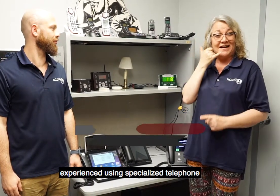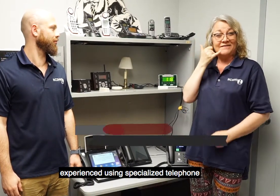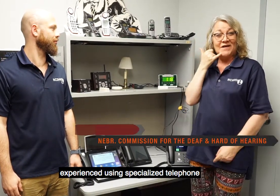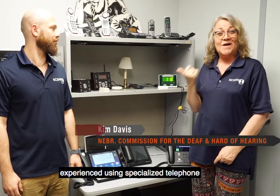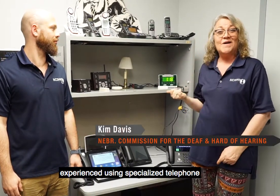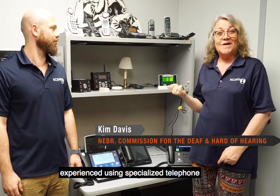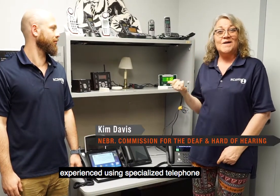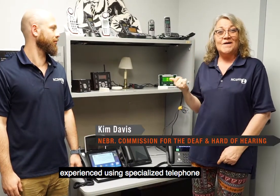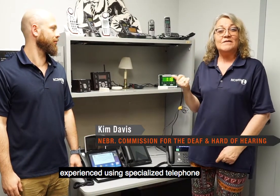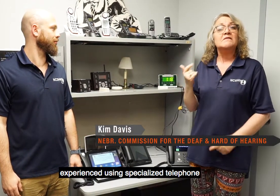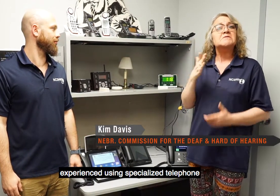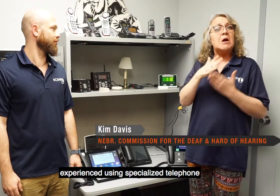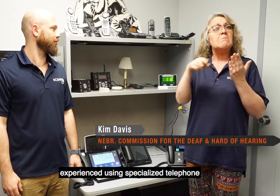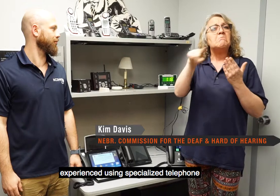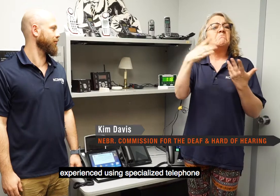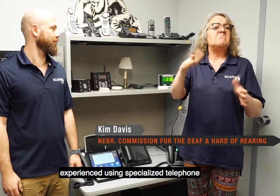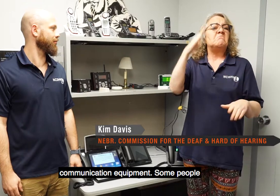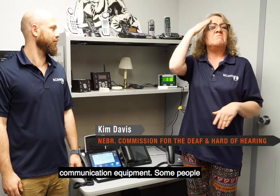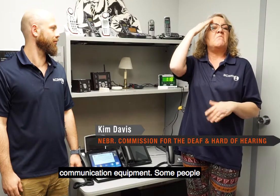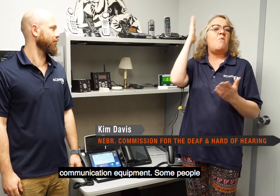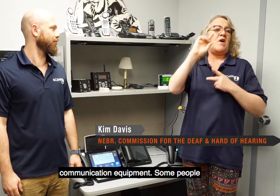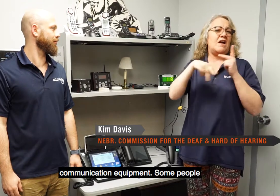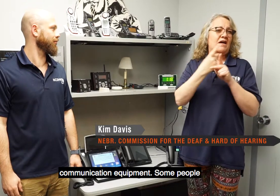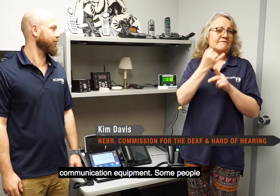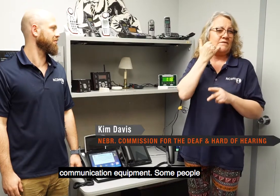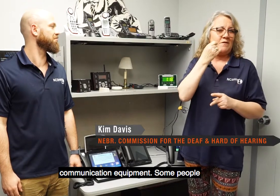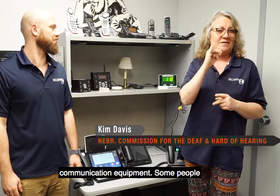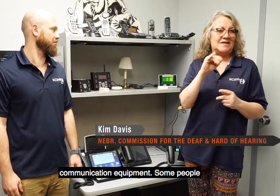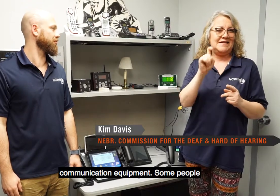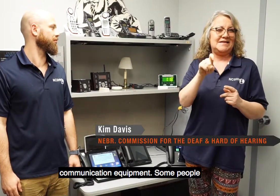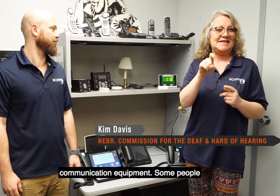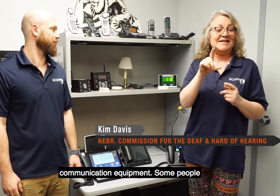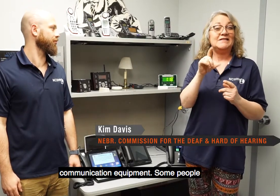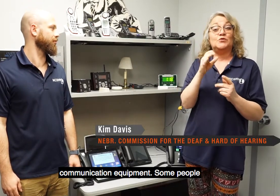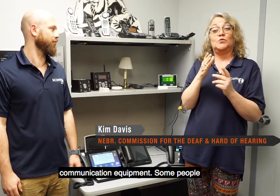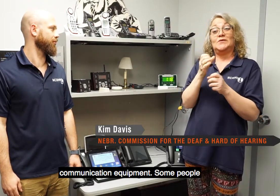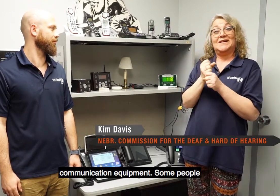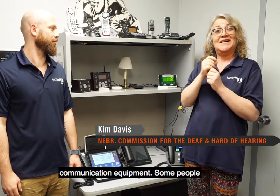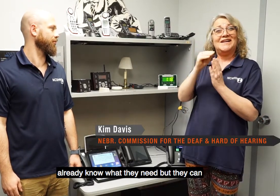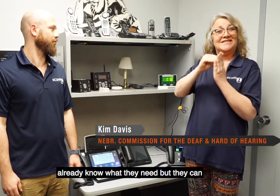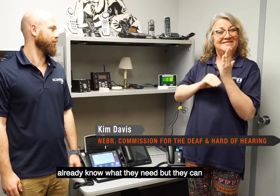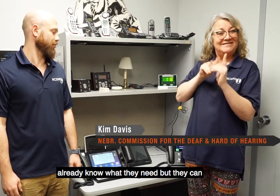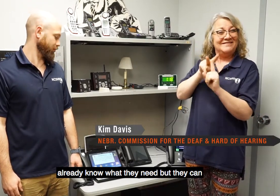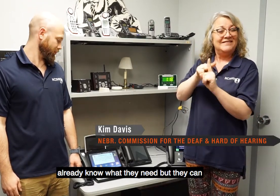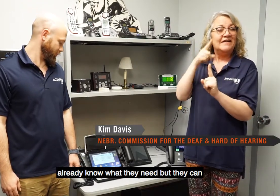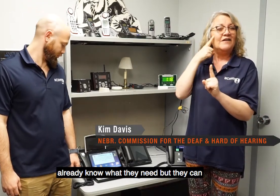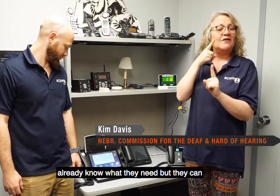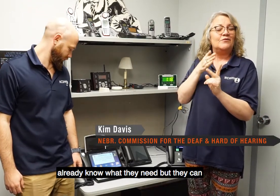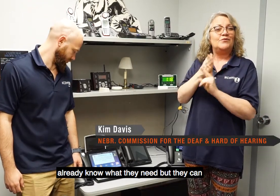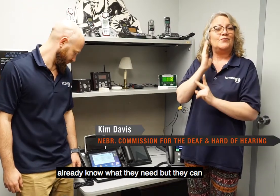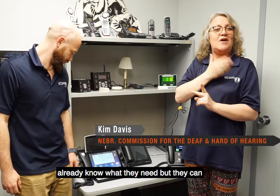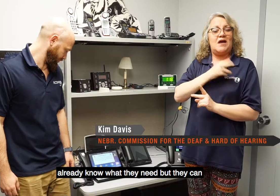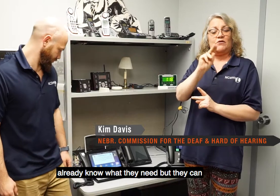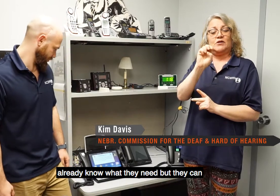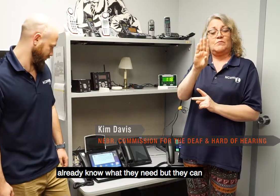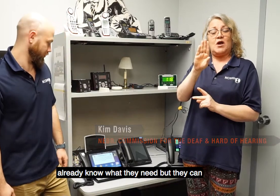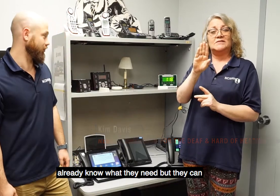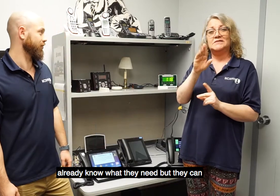using specialized telephone communication equipment. Some people already know what they need, but they can fill out